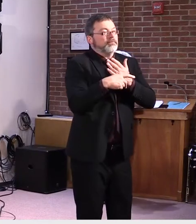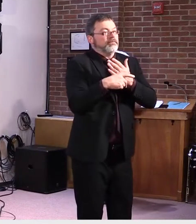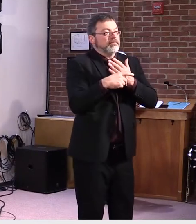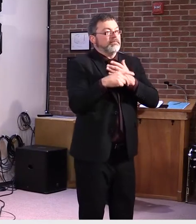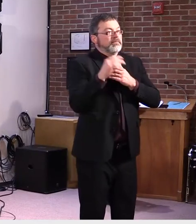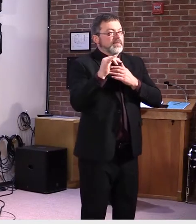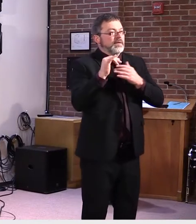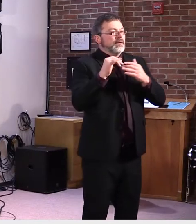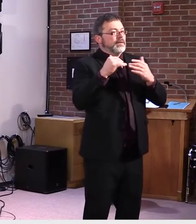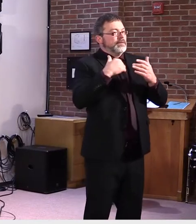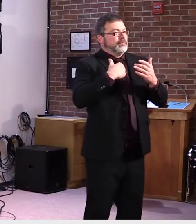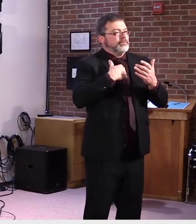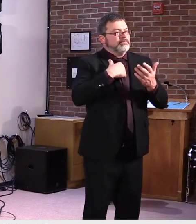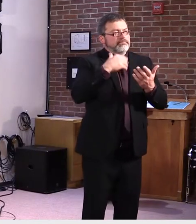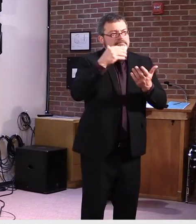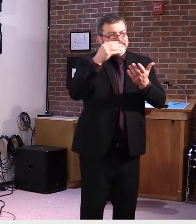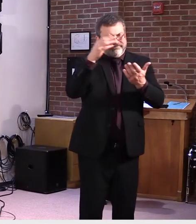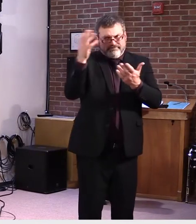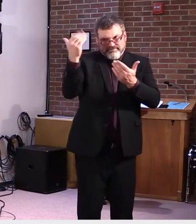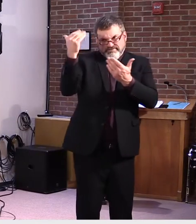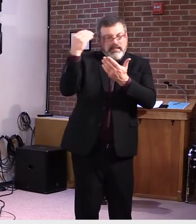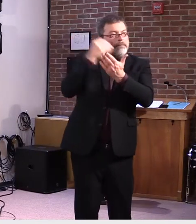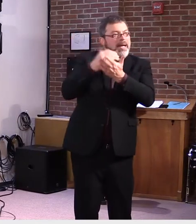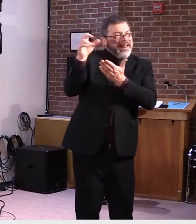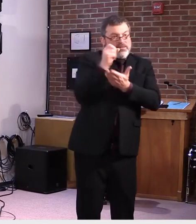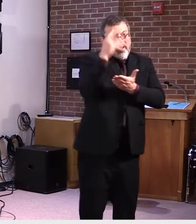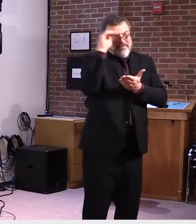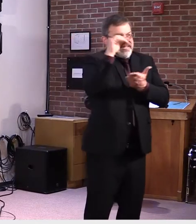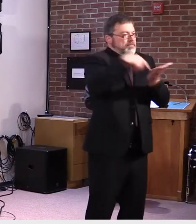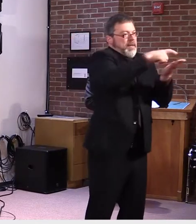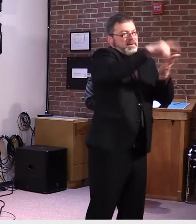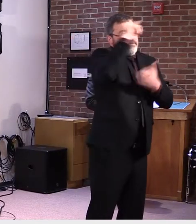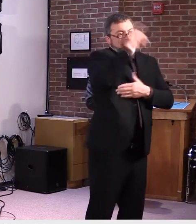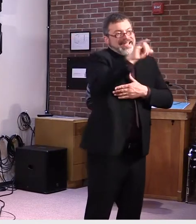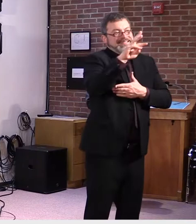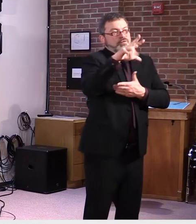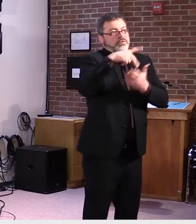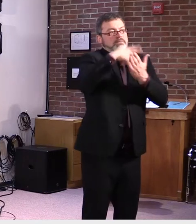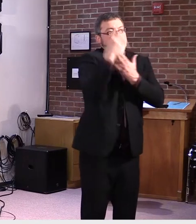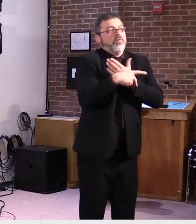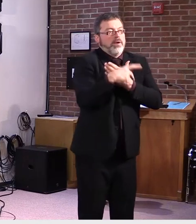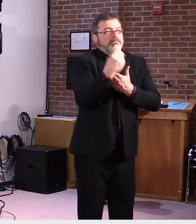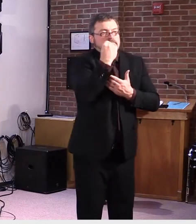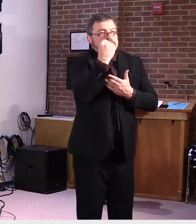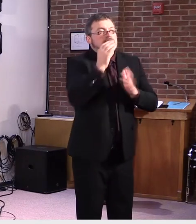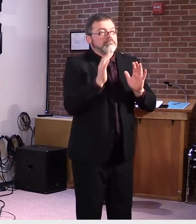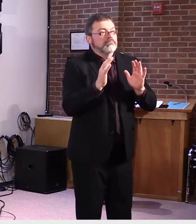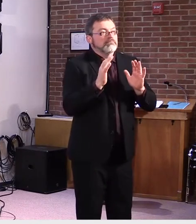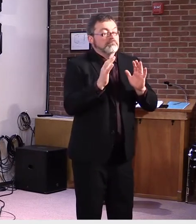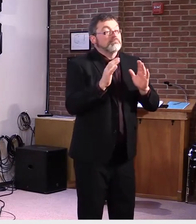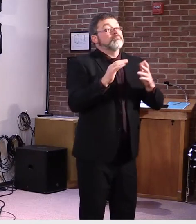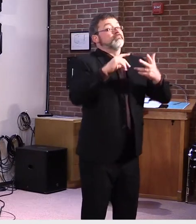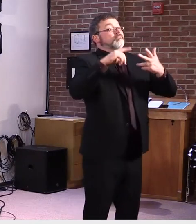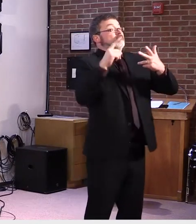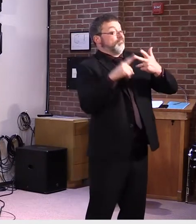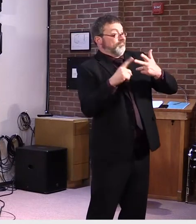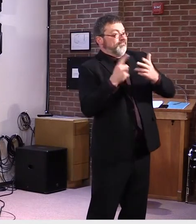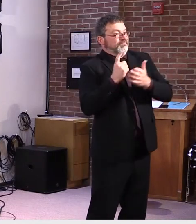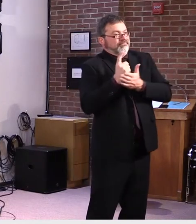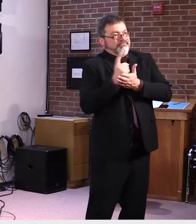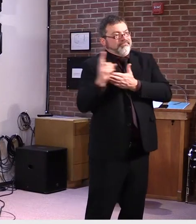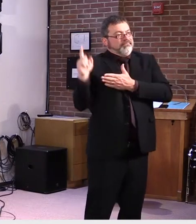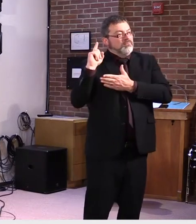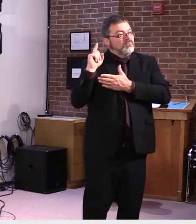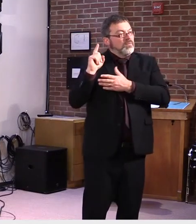The HVAC program with Efficiency Vermont totaling 6.5 million was finalized last week. We are now working with